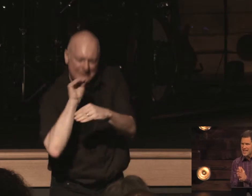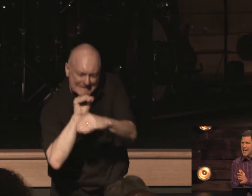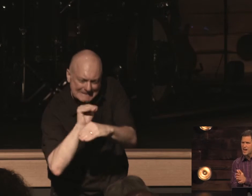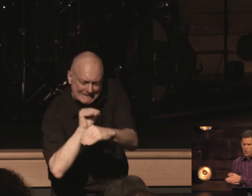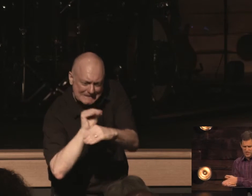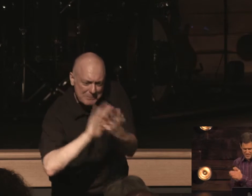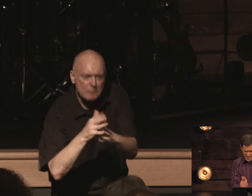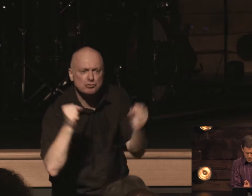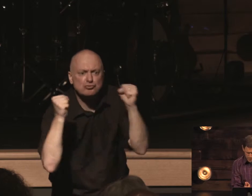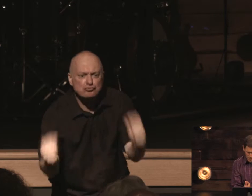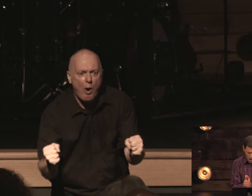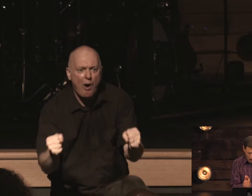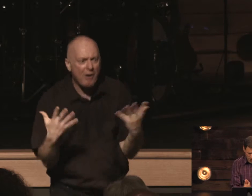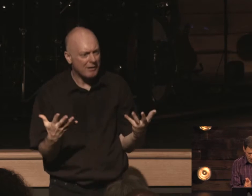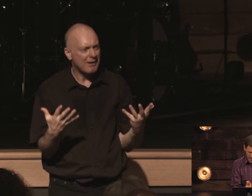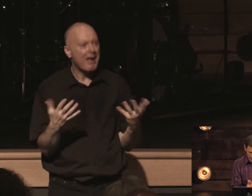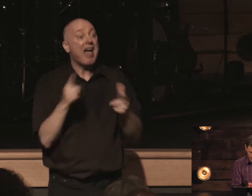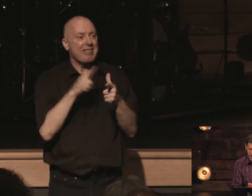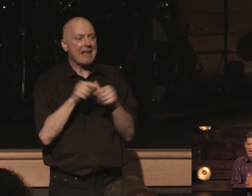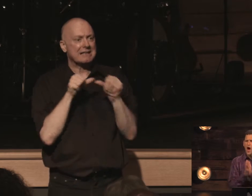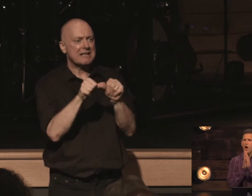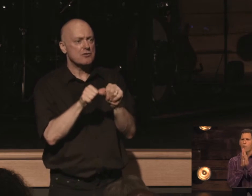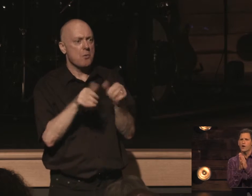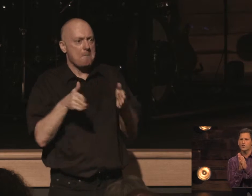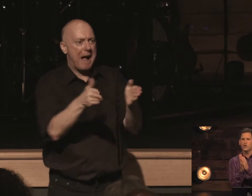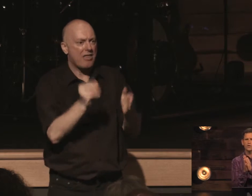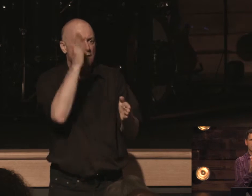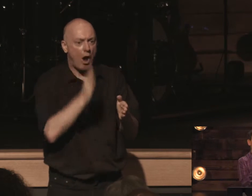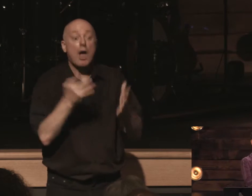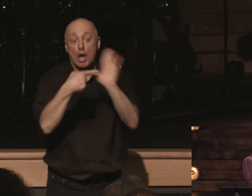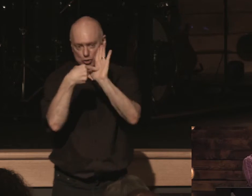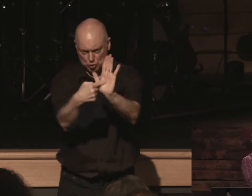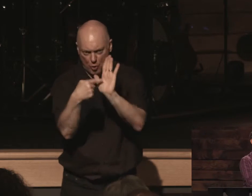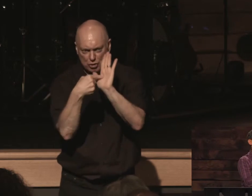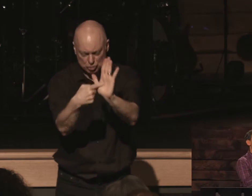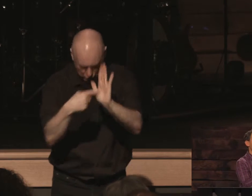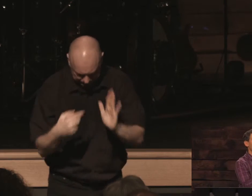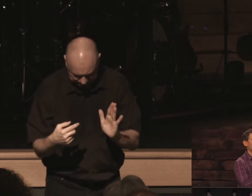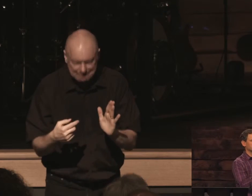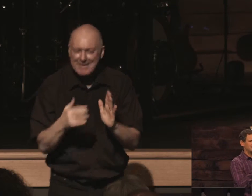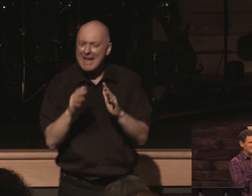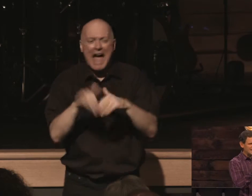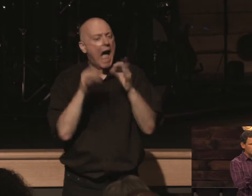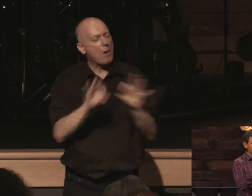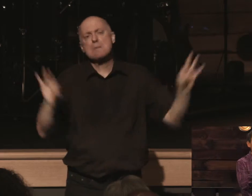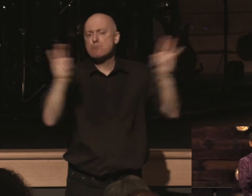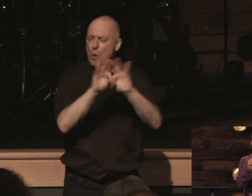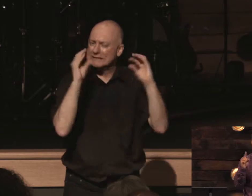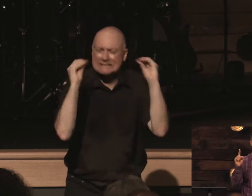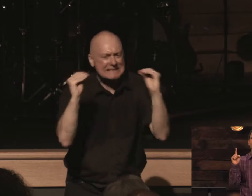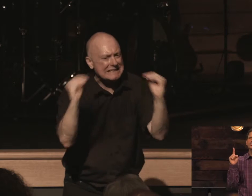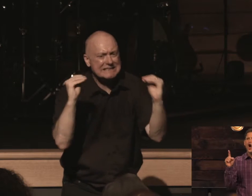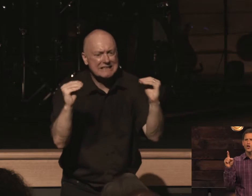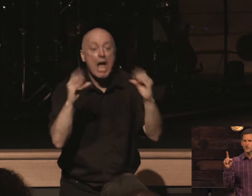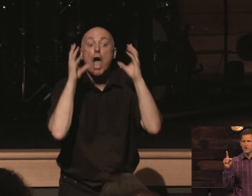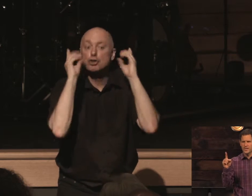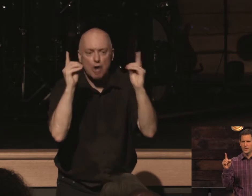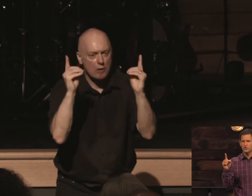that which keeps them on the path of god i want to show you this i want to show you how important teaching and doctrine is